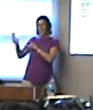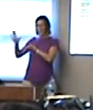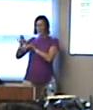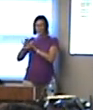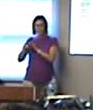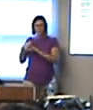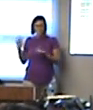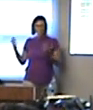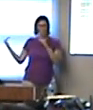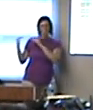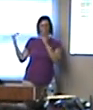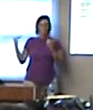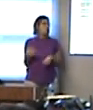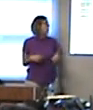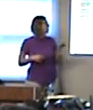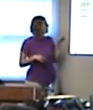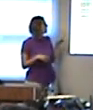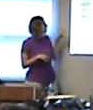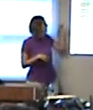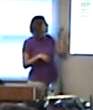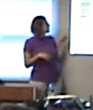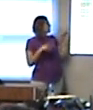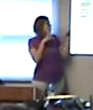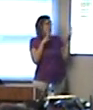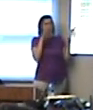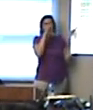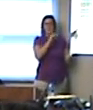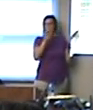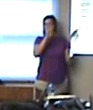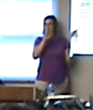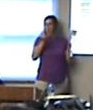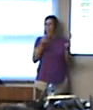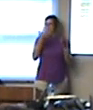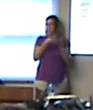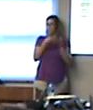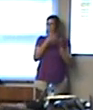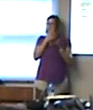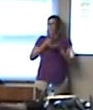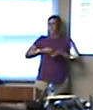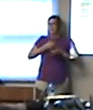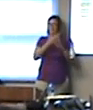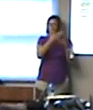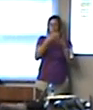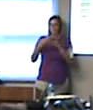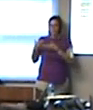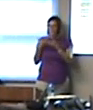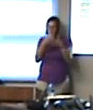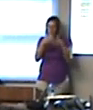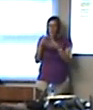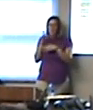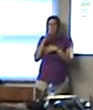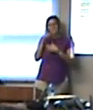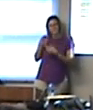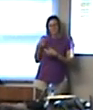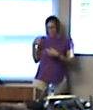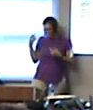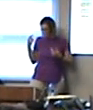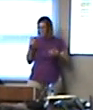estimated that the schools would receive in the county. As I mentioned before, it's based on enrollment, so